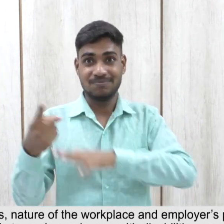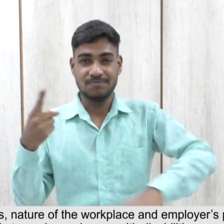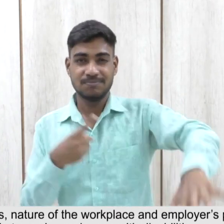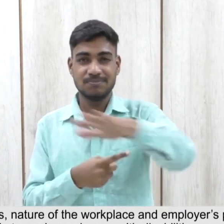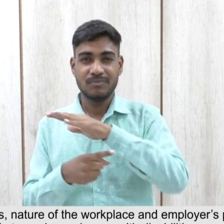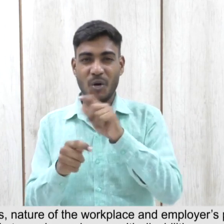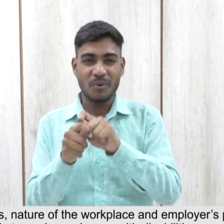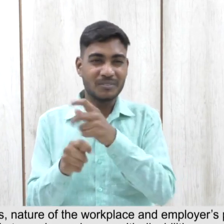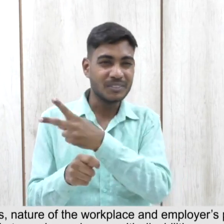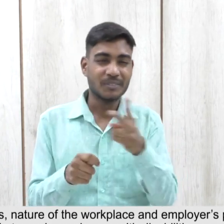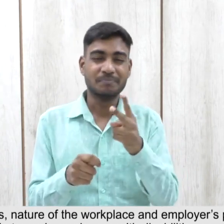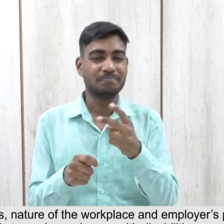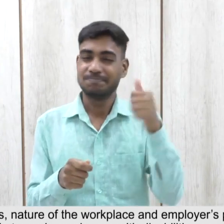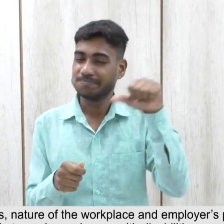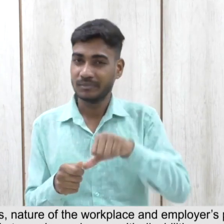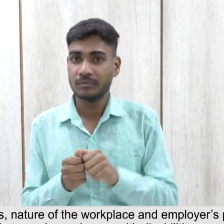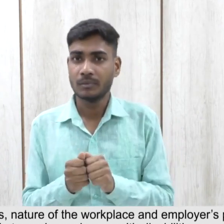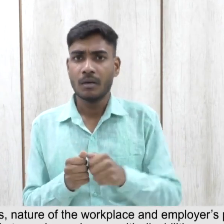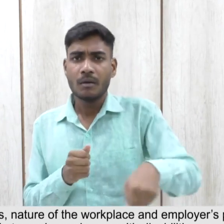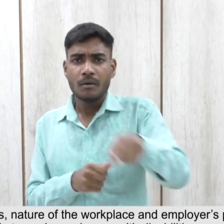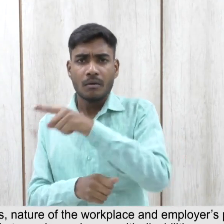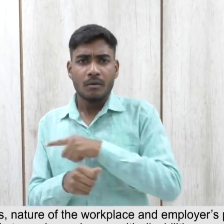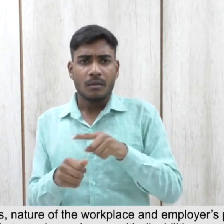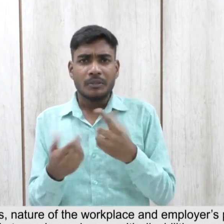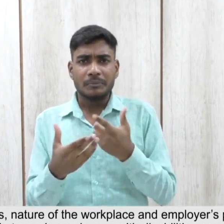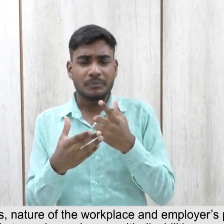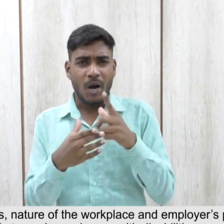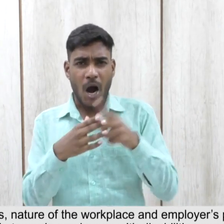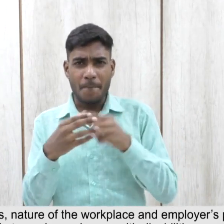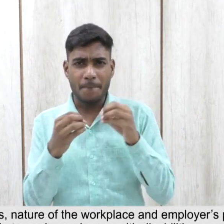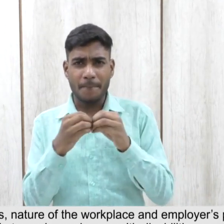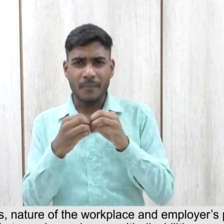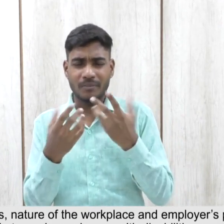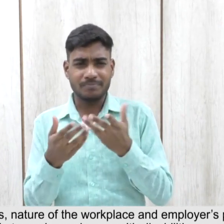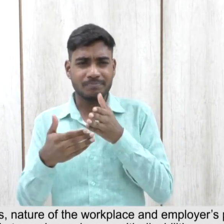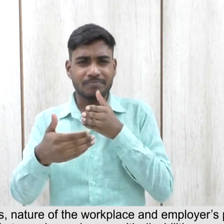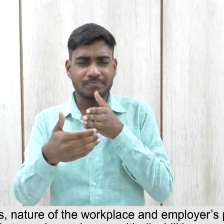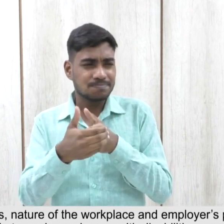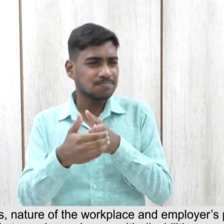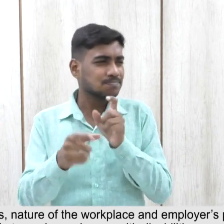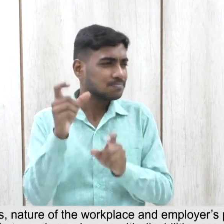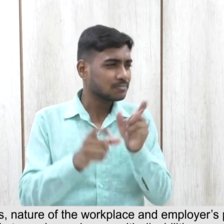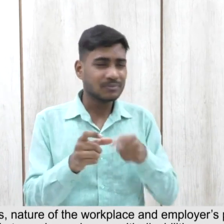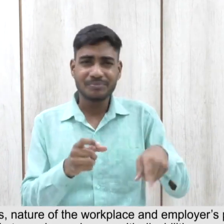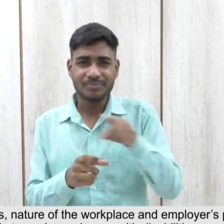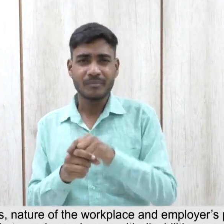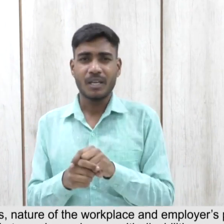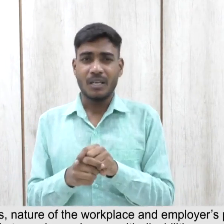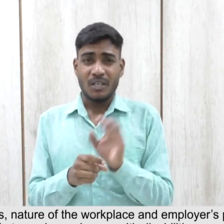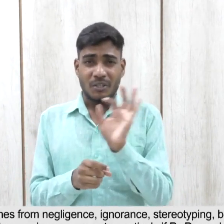perception of the ability of PWDs 9.5 attitude towards employees with disabilities can result in discrimination This